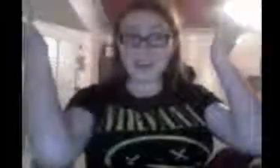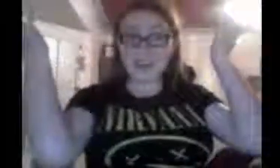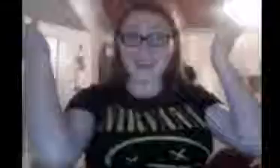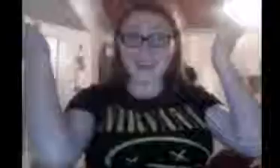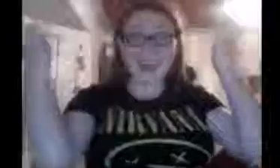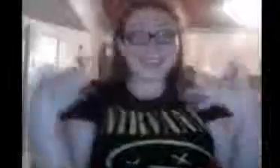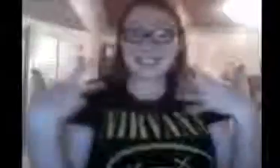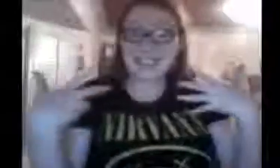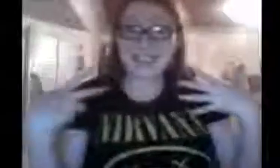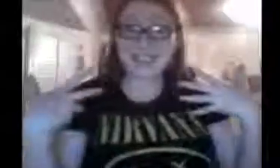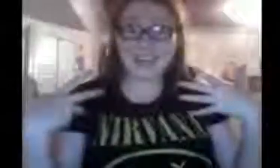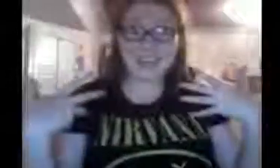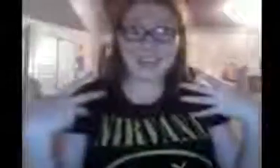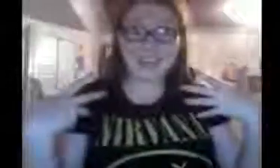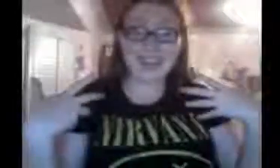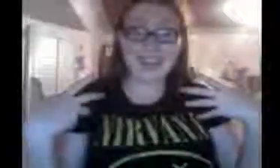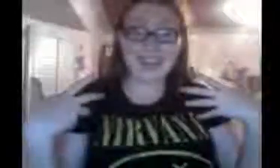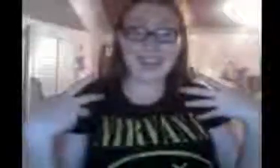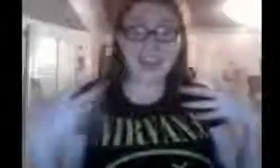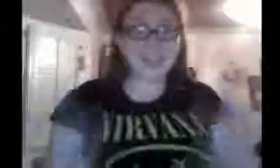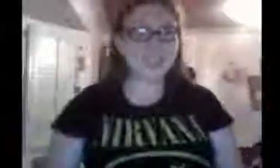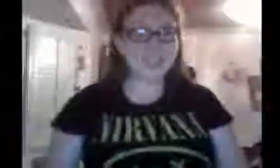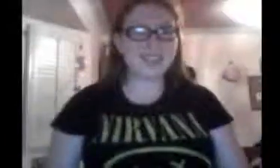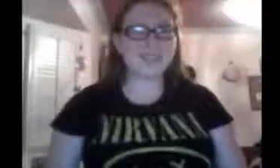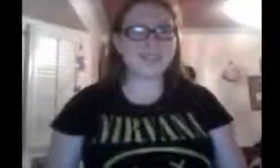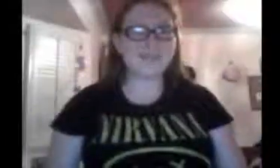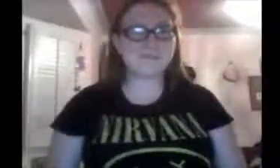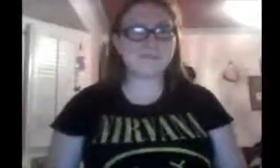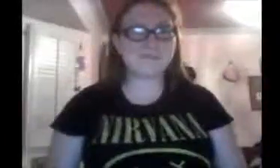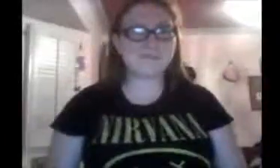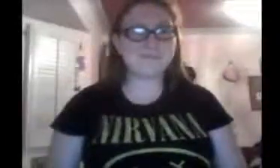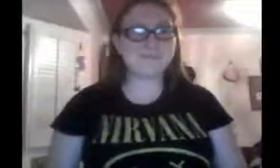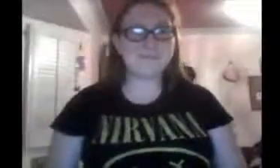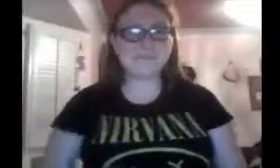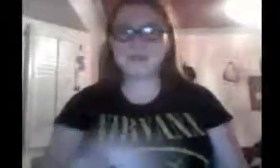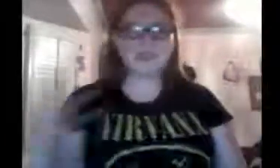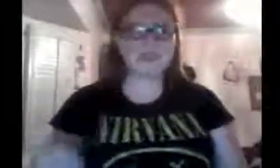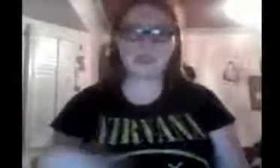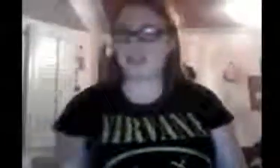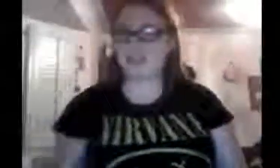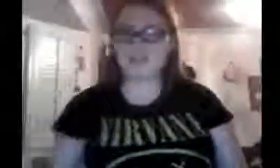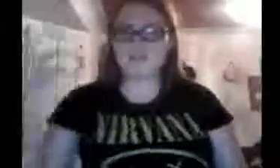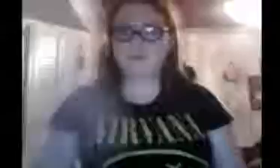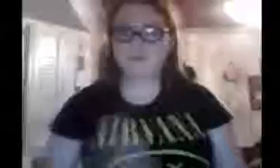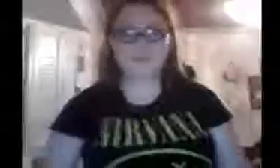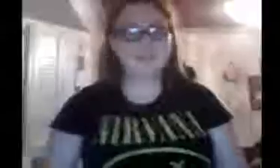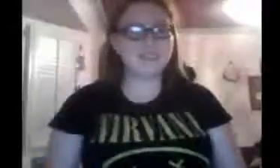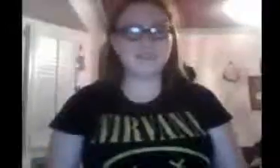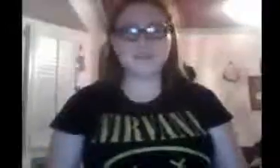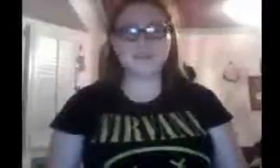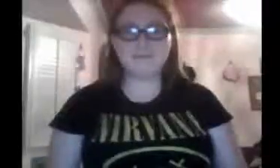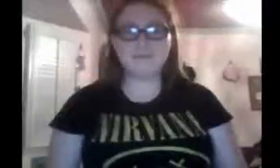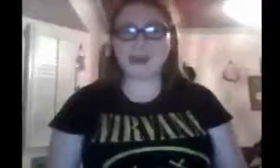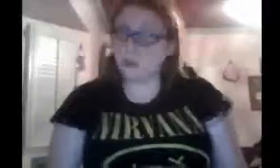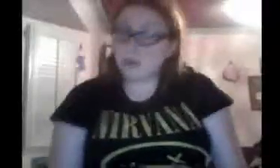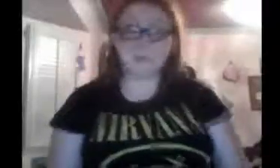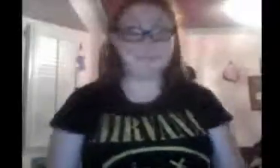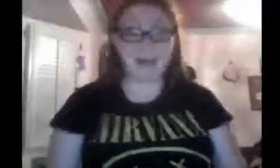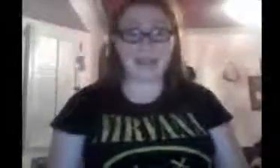right here. I can sing. Actually, um, depends on how you look at it. I don't know. I